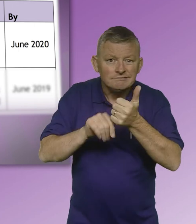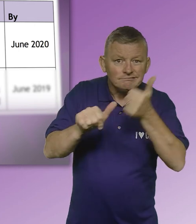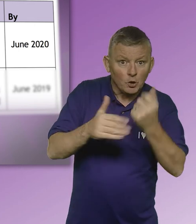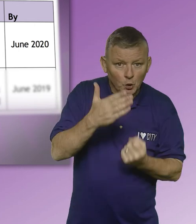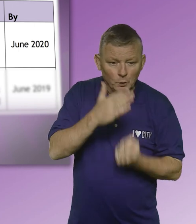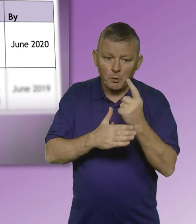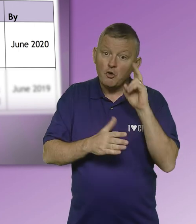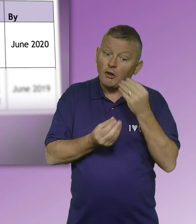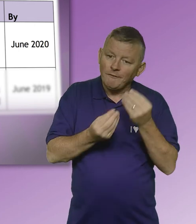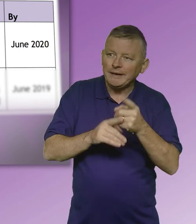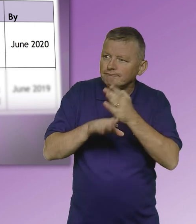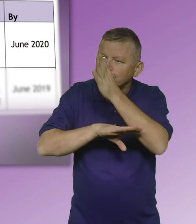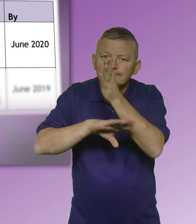support